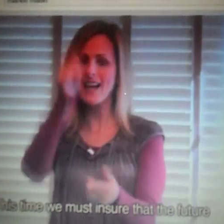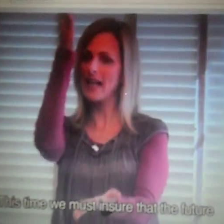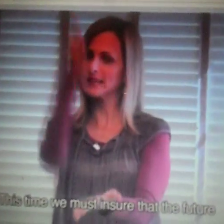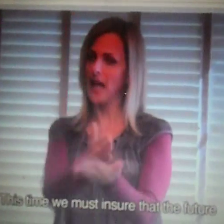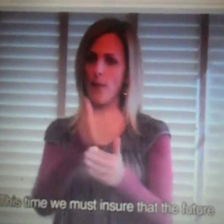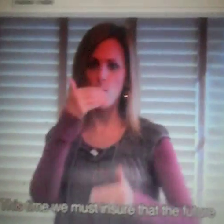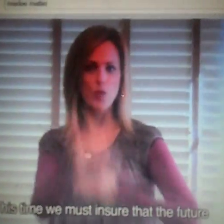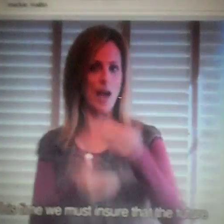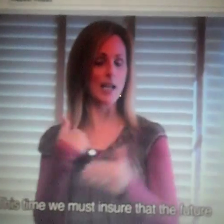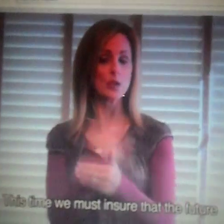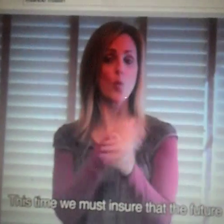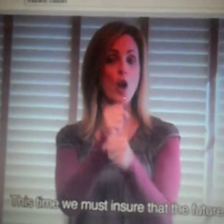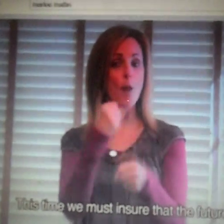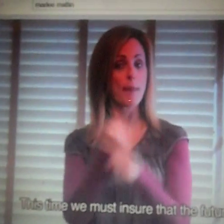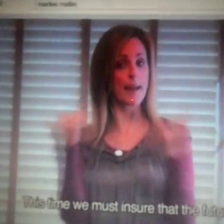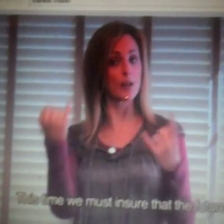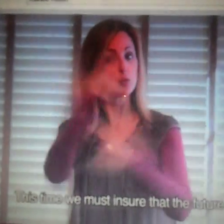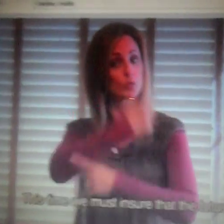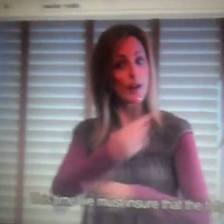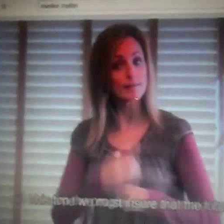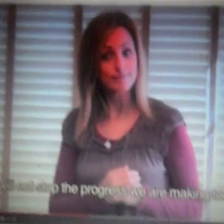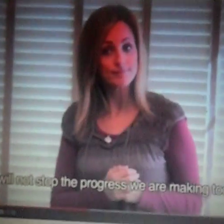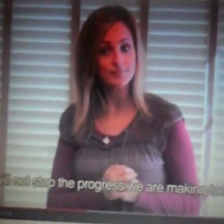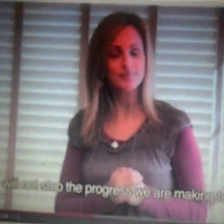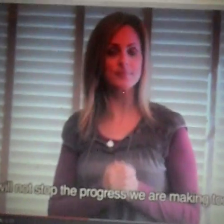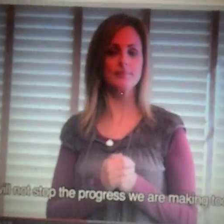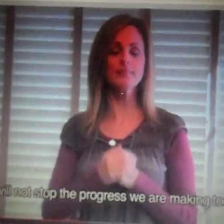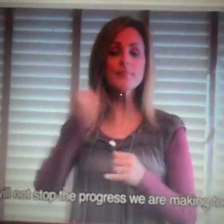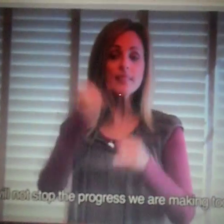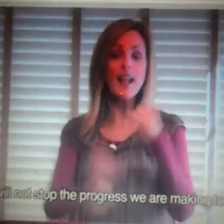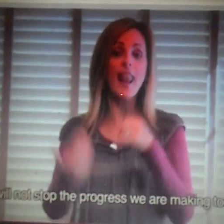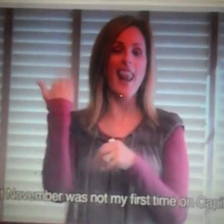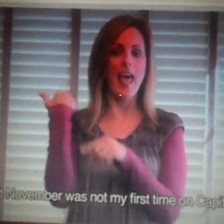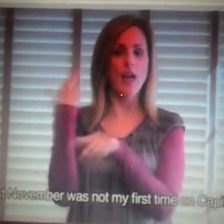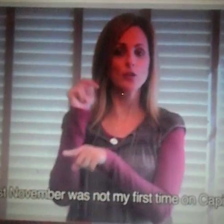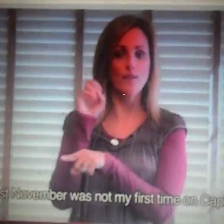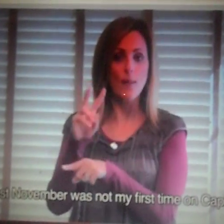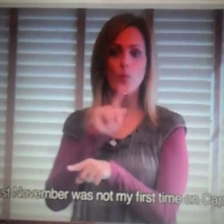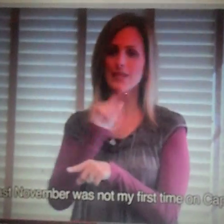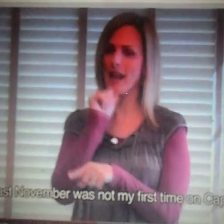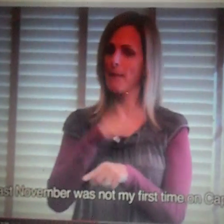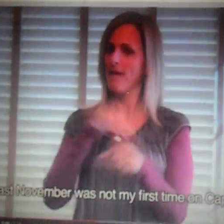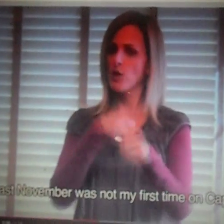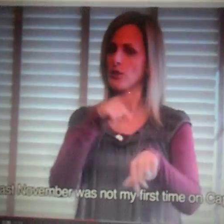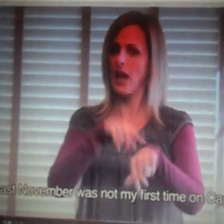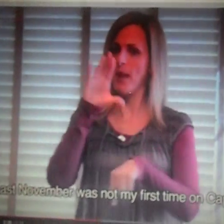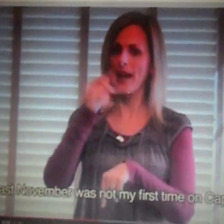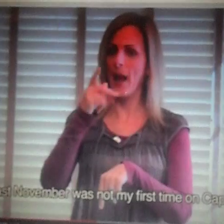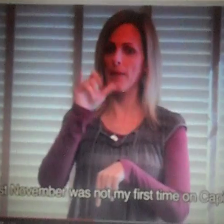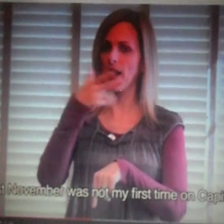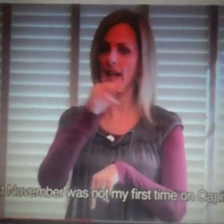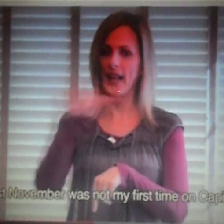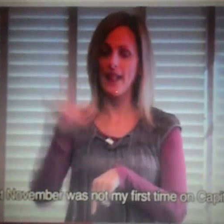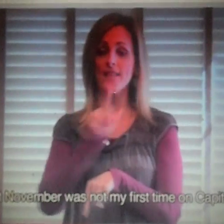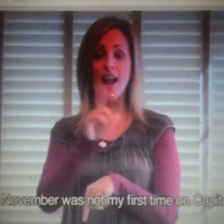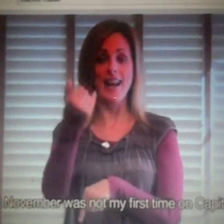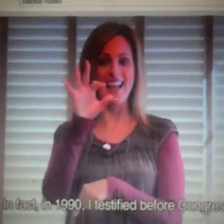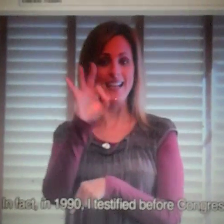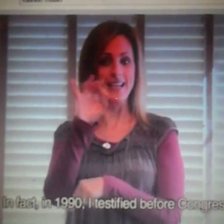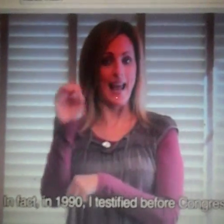future will not stop the progress we are making today. Last November wasn't my first time on Capitol Hill, and in